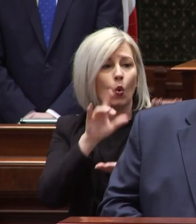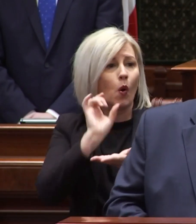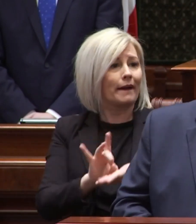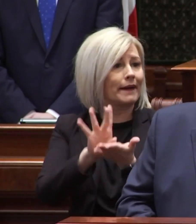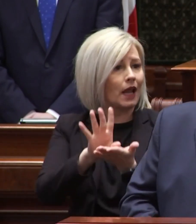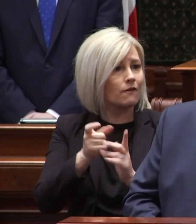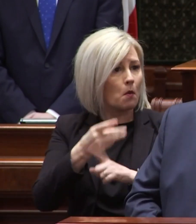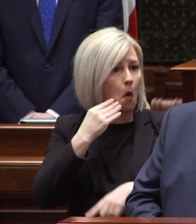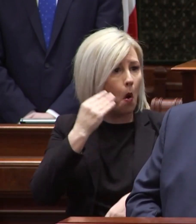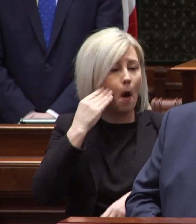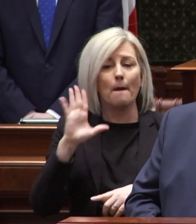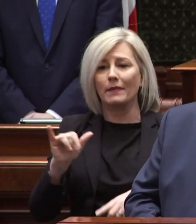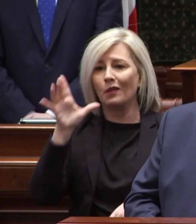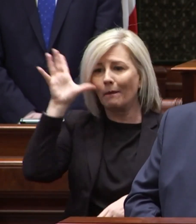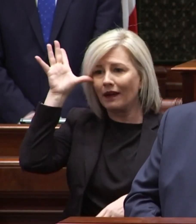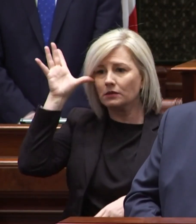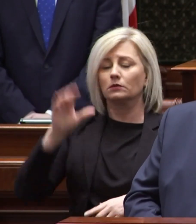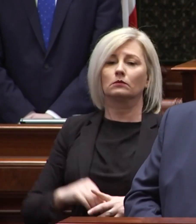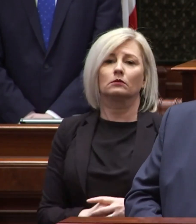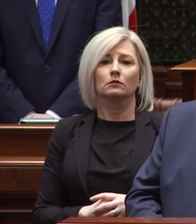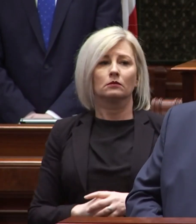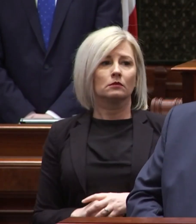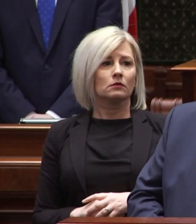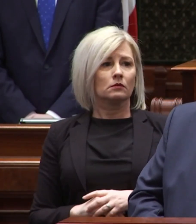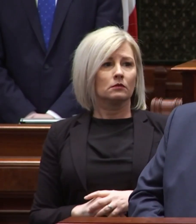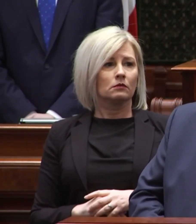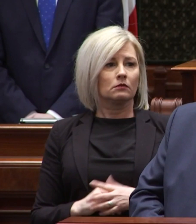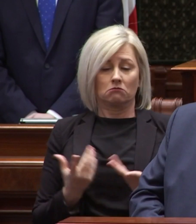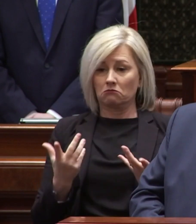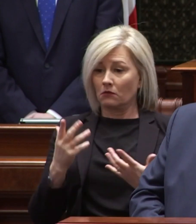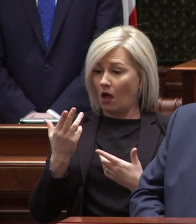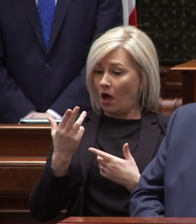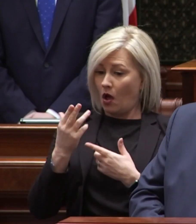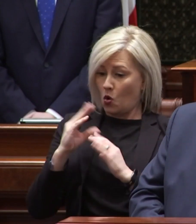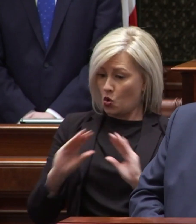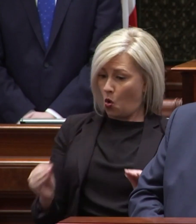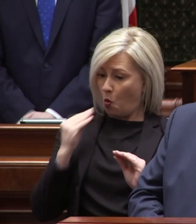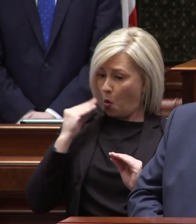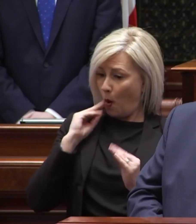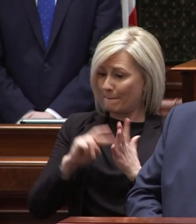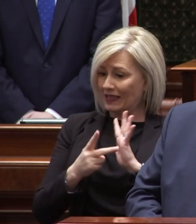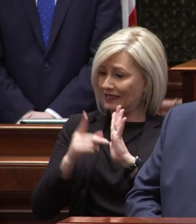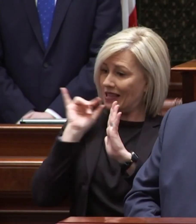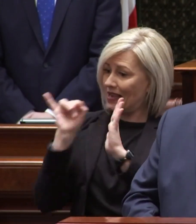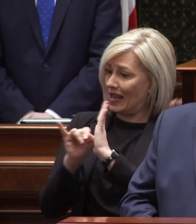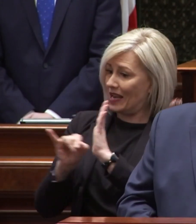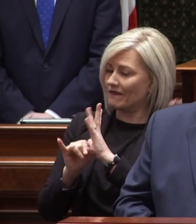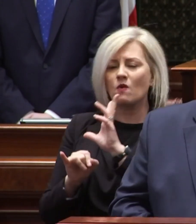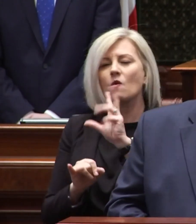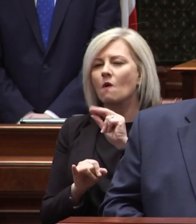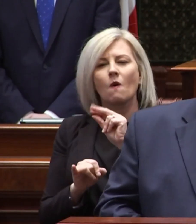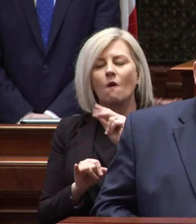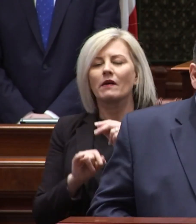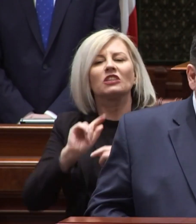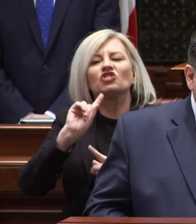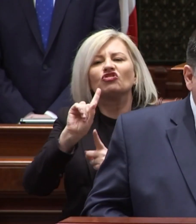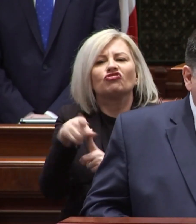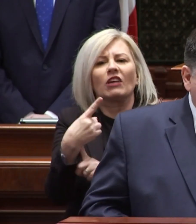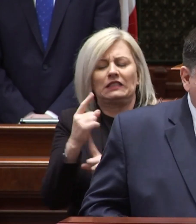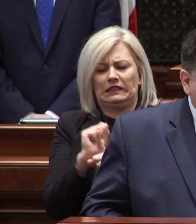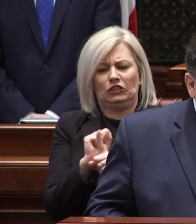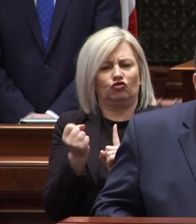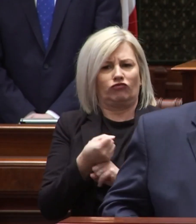kicked out of their homes by their parents homelessness is not an identity it's a set of circumstances